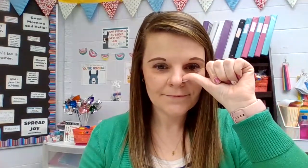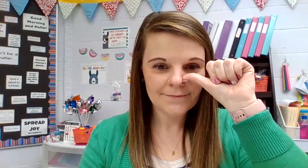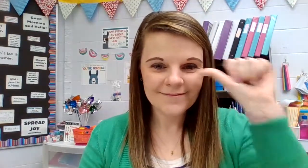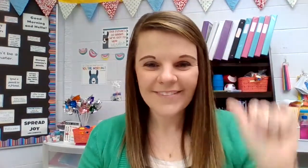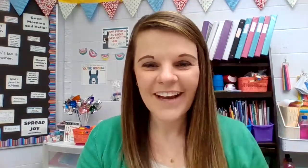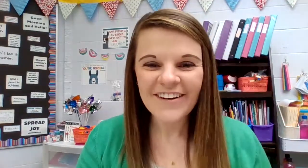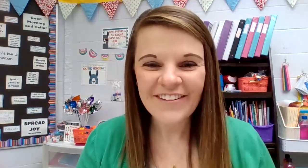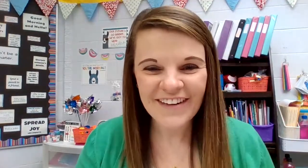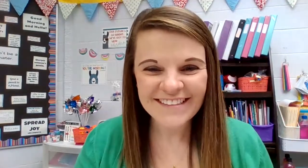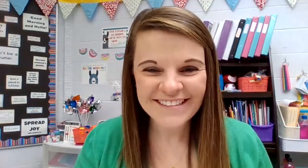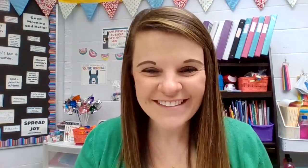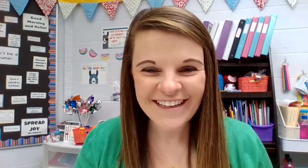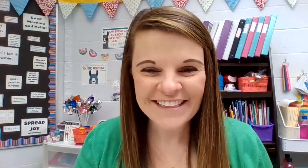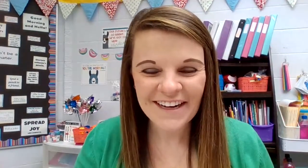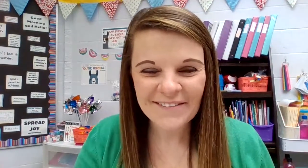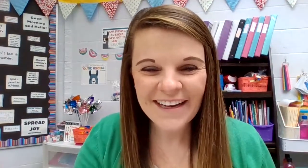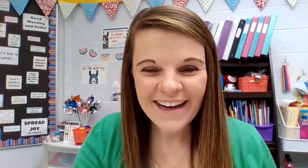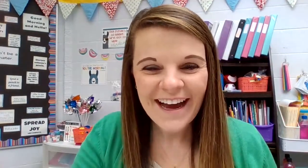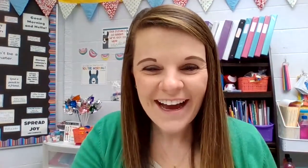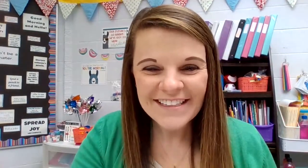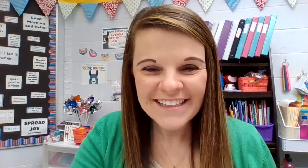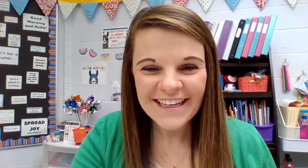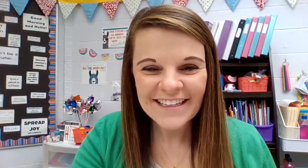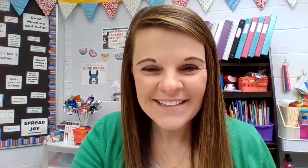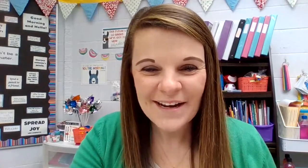All right, friends. Great job. I'll see you next time.